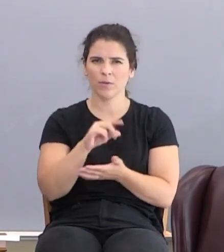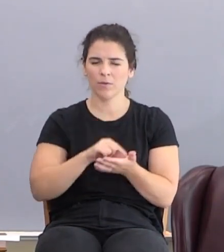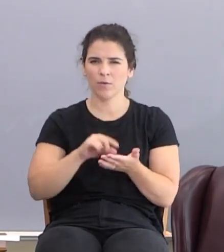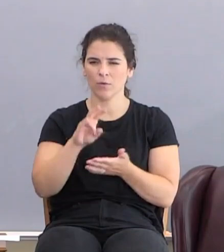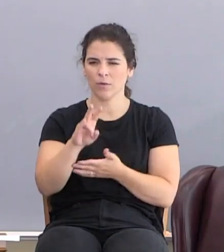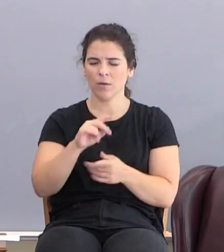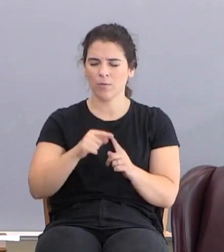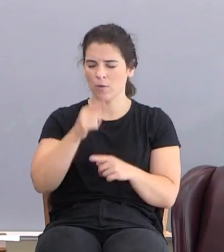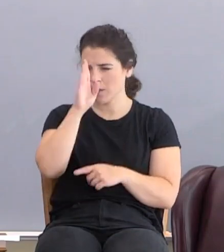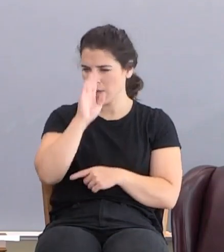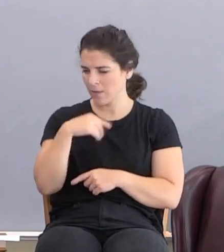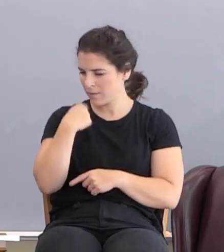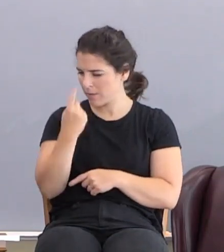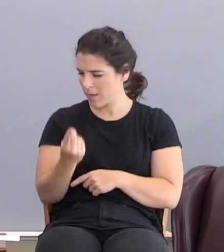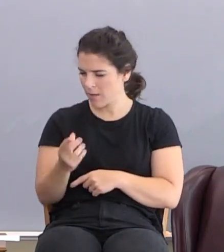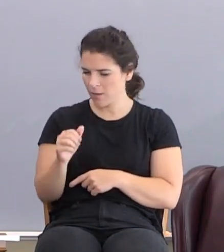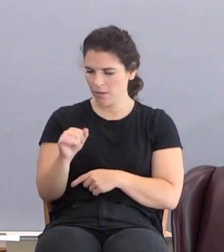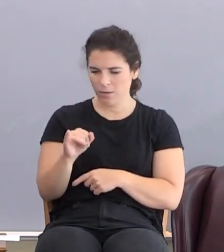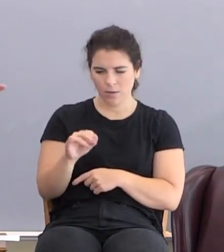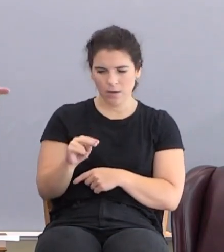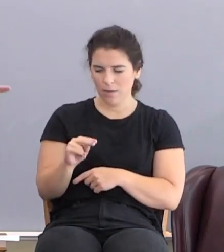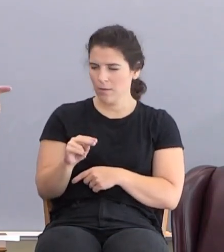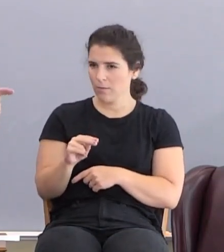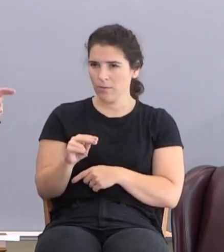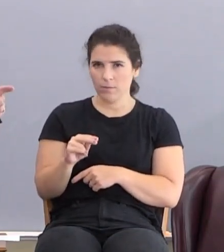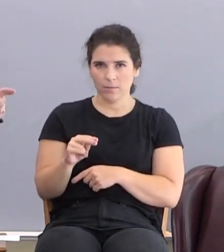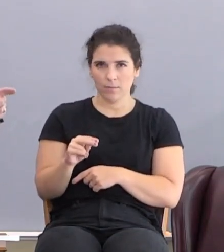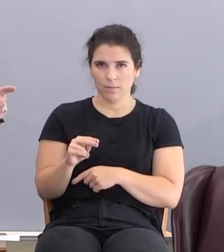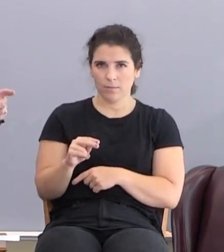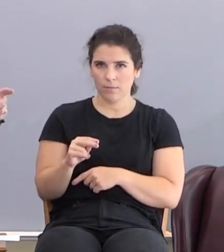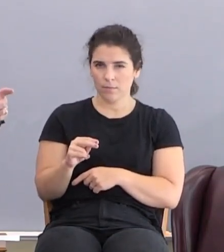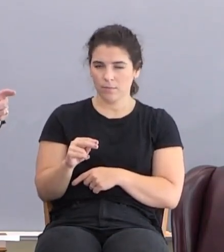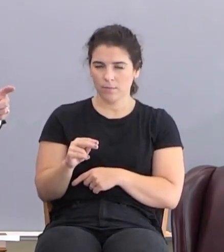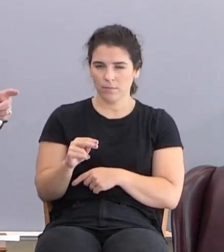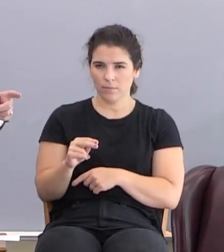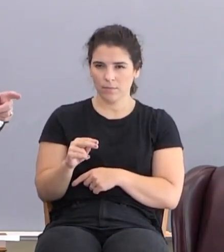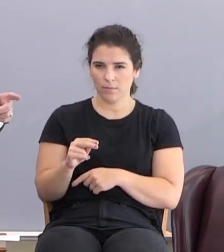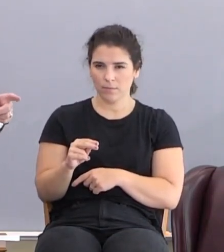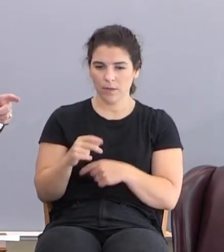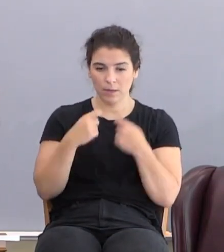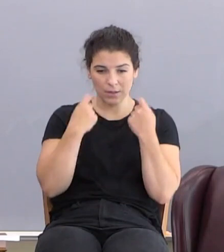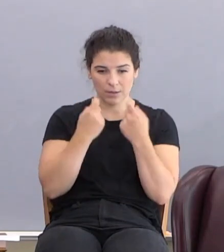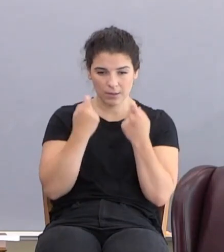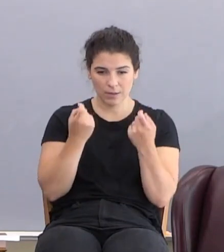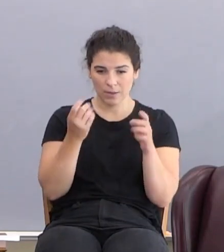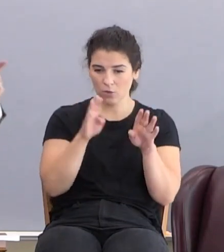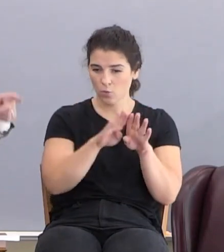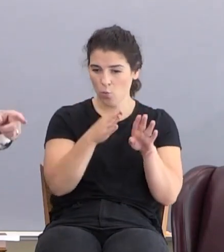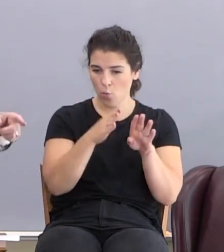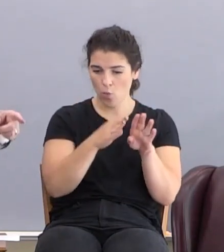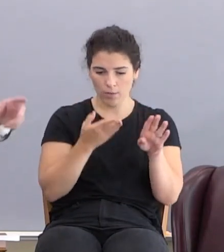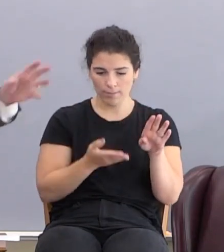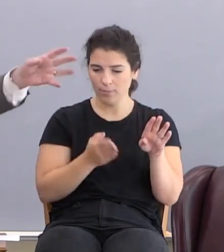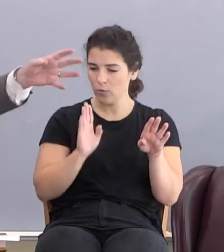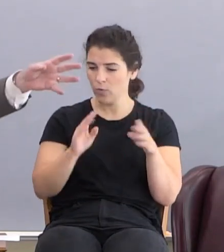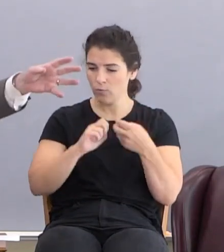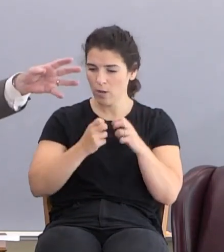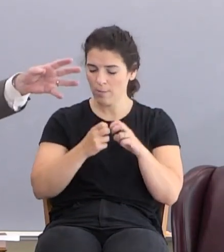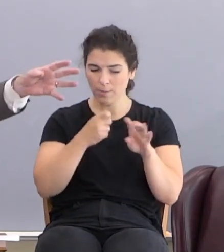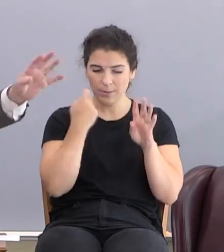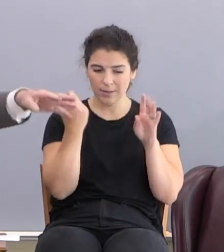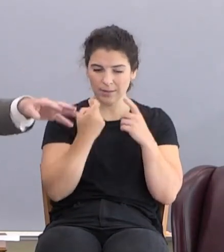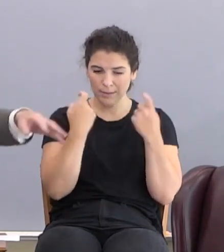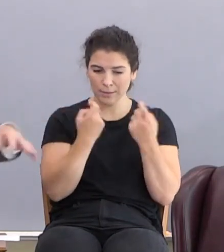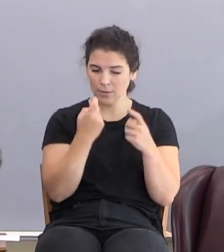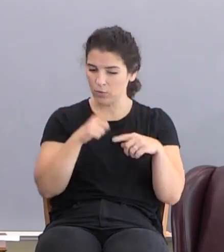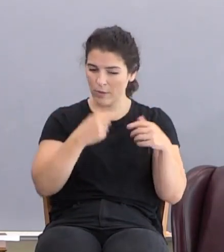When God tells Cain, sin lies at the door. Your problem is sin keeping you from